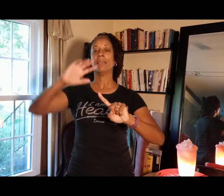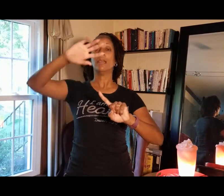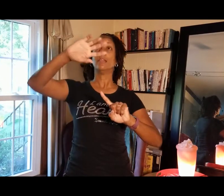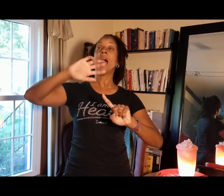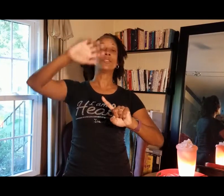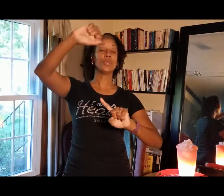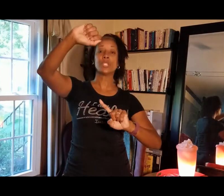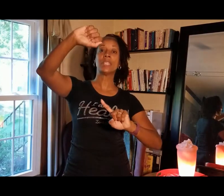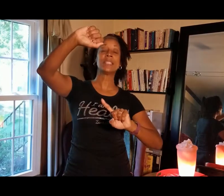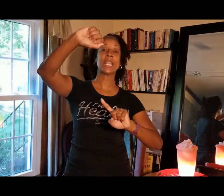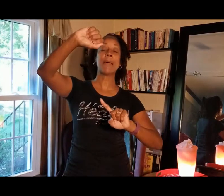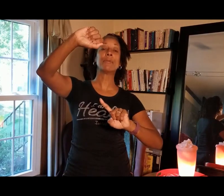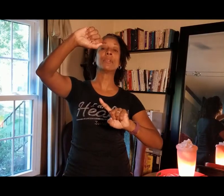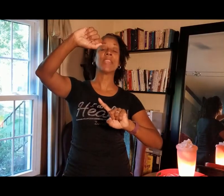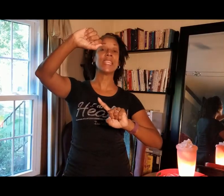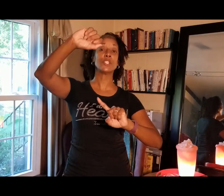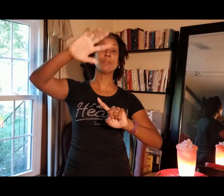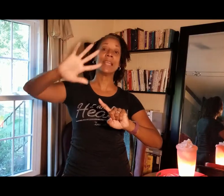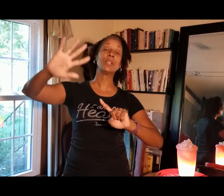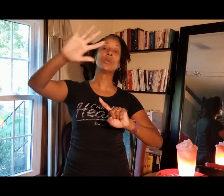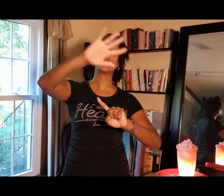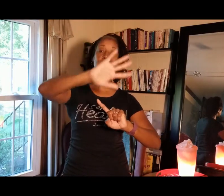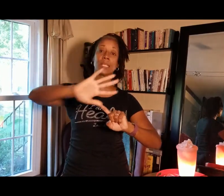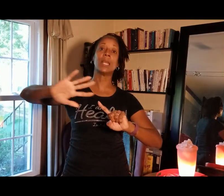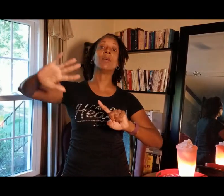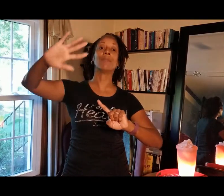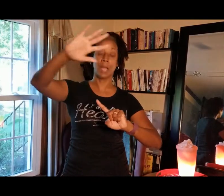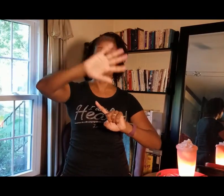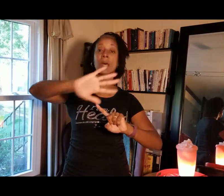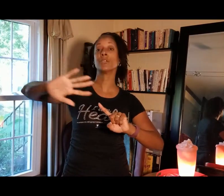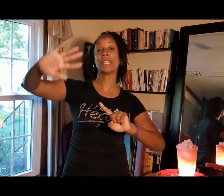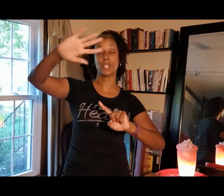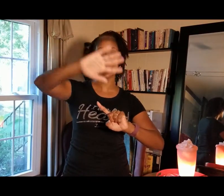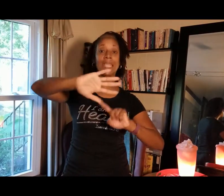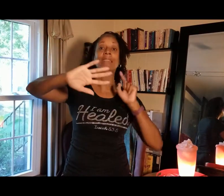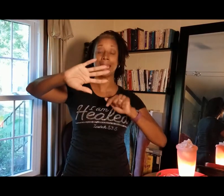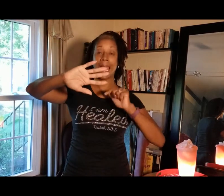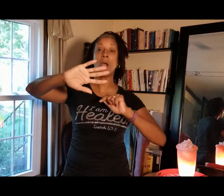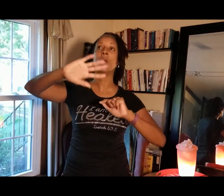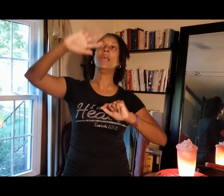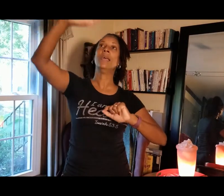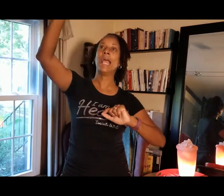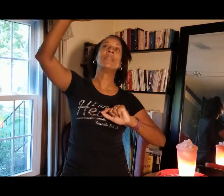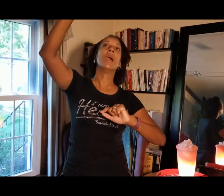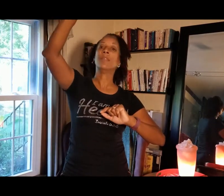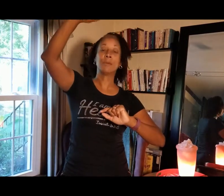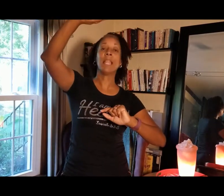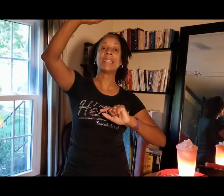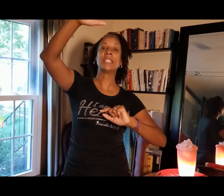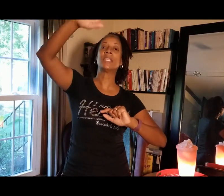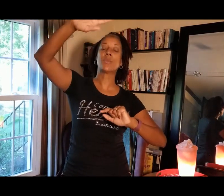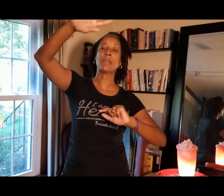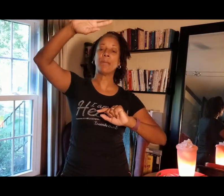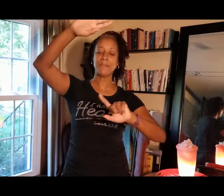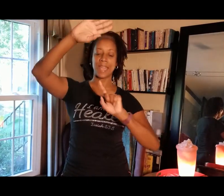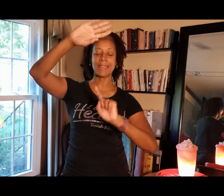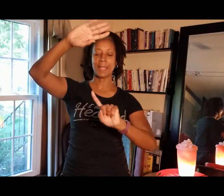Hattusa is the capital of Asia minor, which is a modern day Turkey. Now the black sea is right above that.